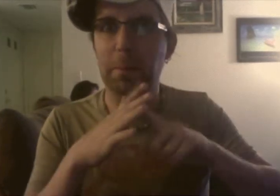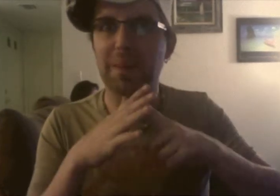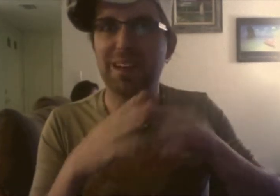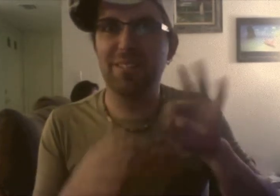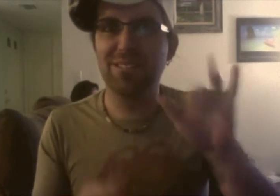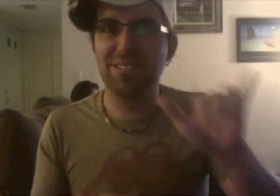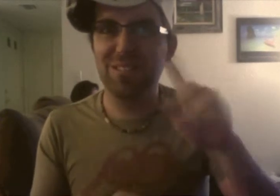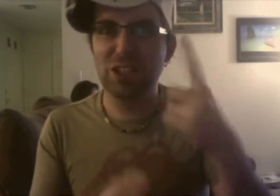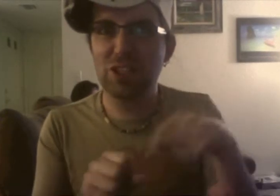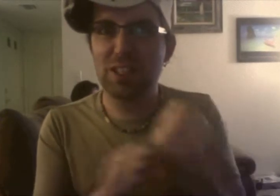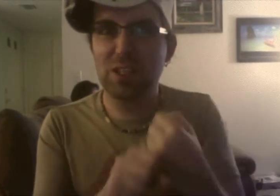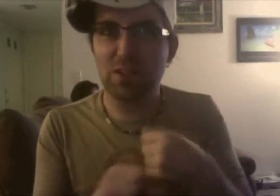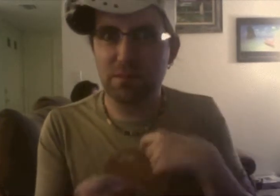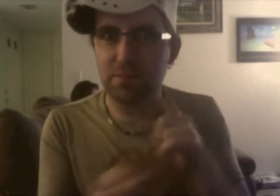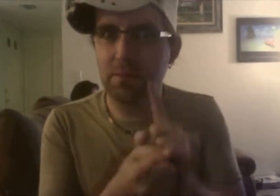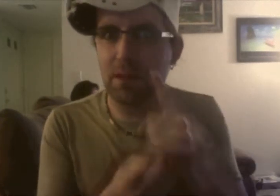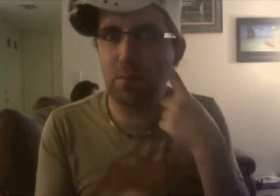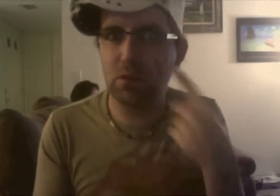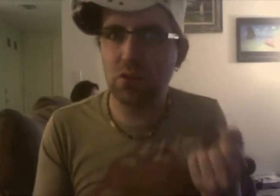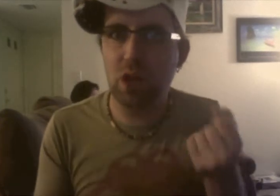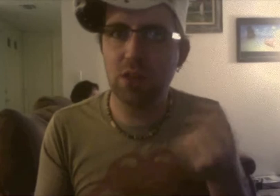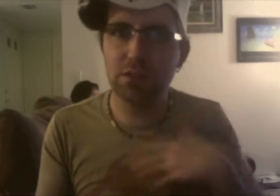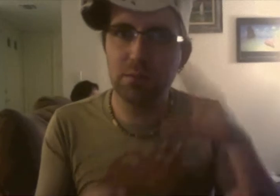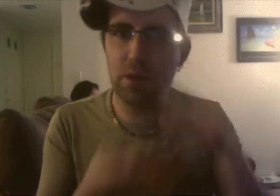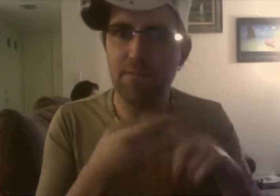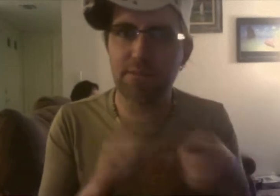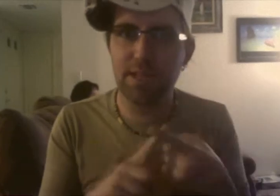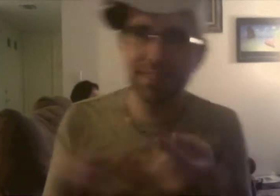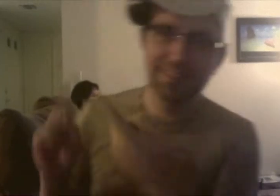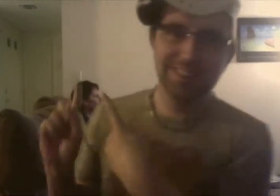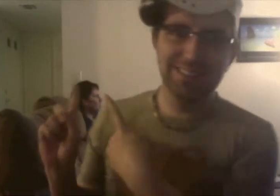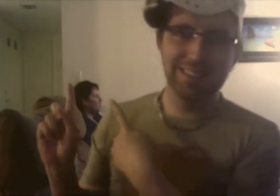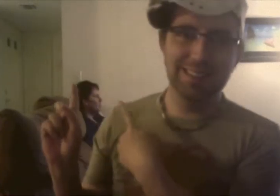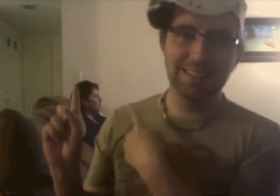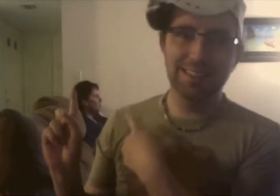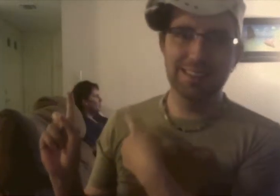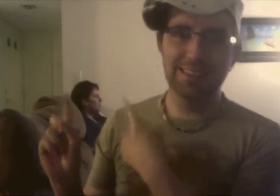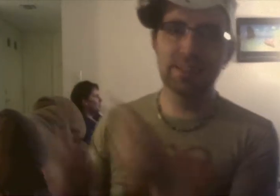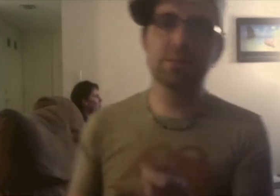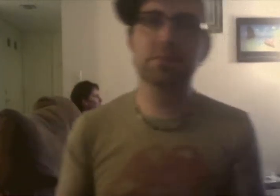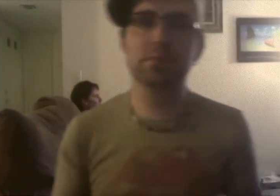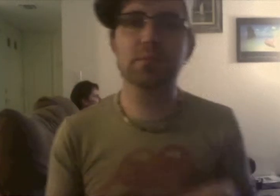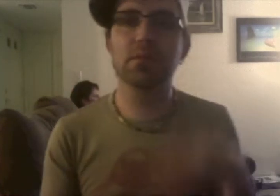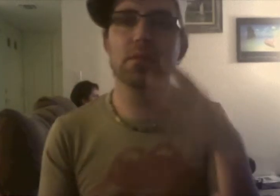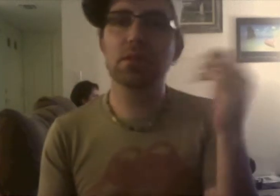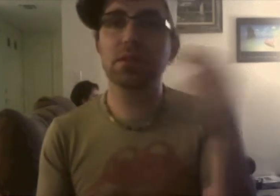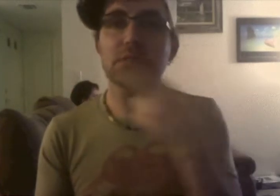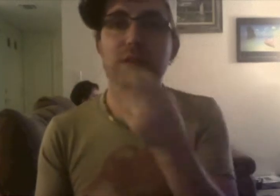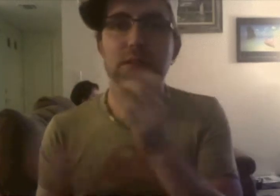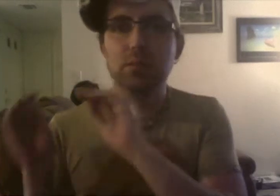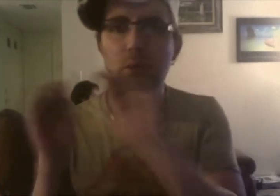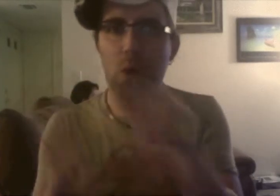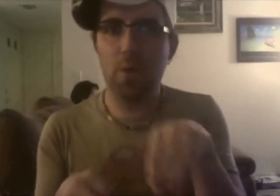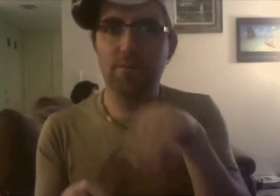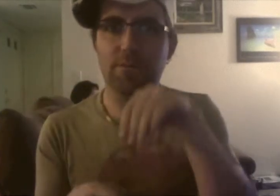enjoy unlimited access to thousands of hit movies and entire house seasons of TV shows on any screen under a TV, laptop,